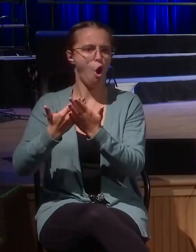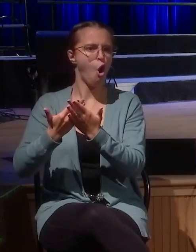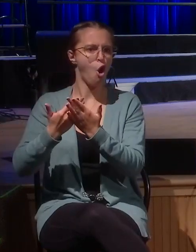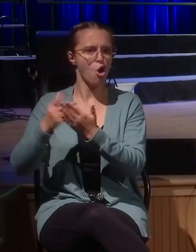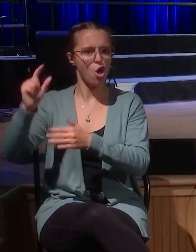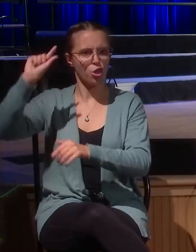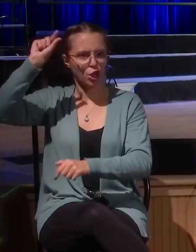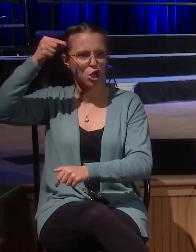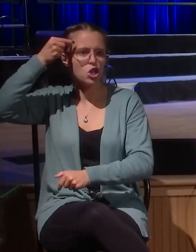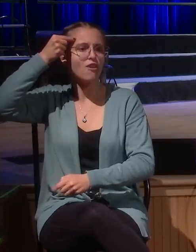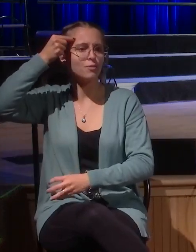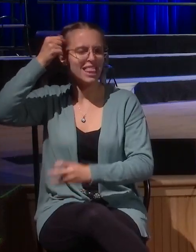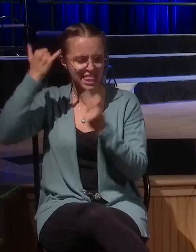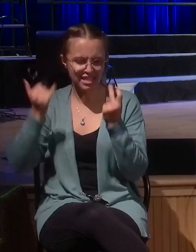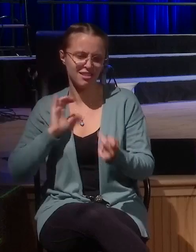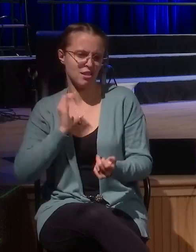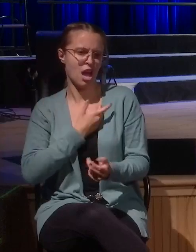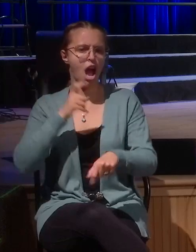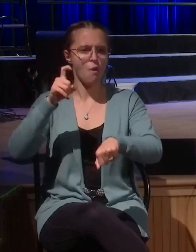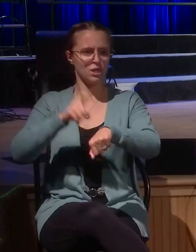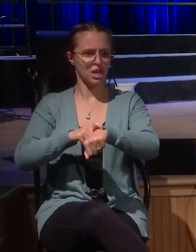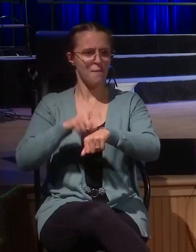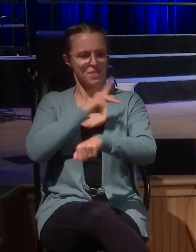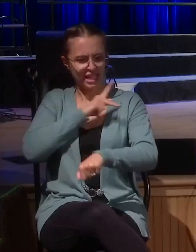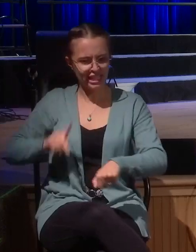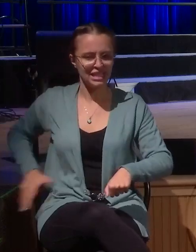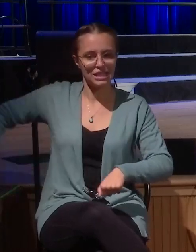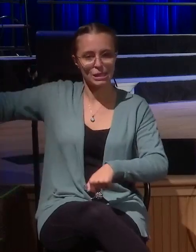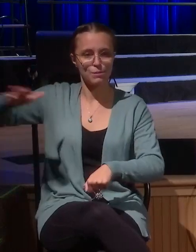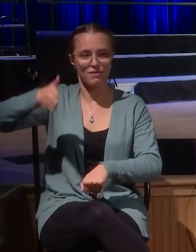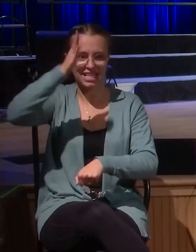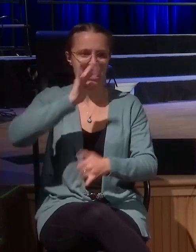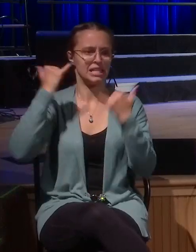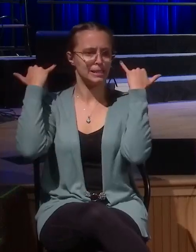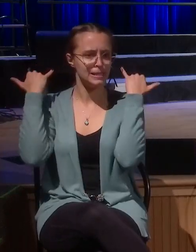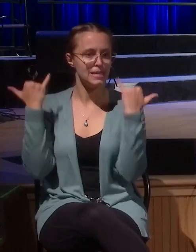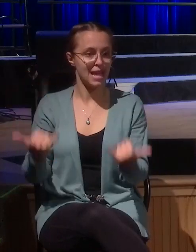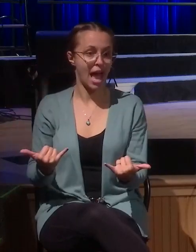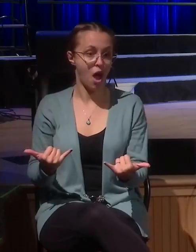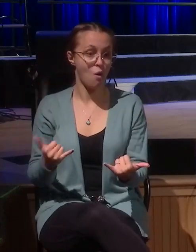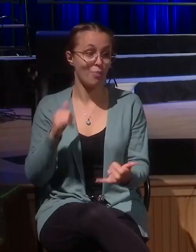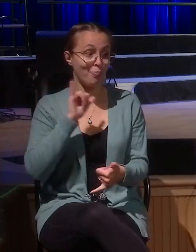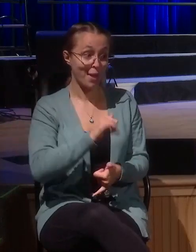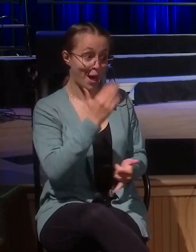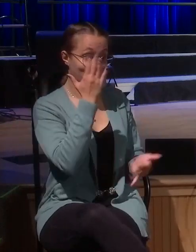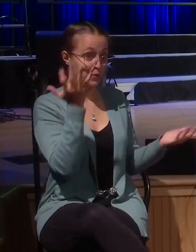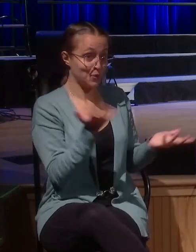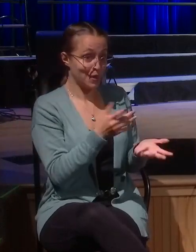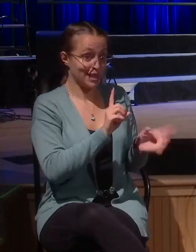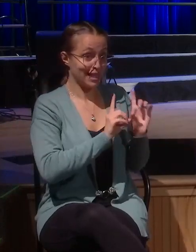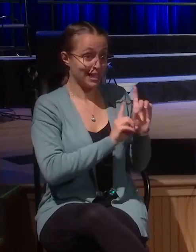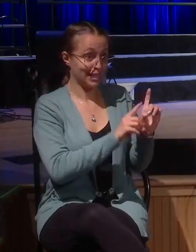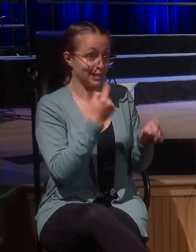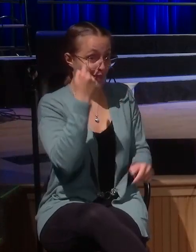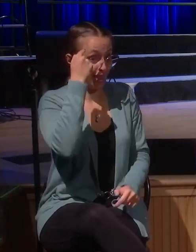our time. The kingdom of God is immediate and at hand. That's what they think is coming. Why are we wasting time with this guy?